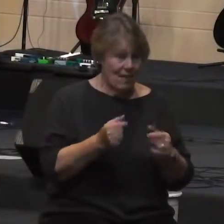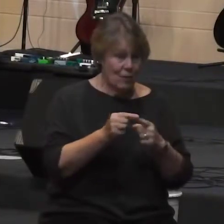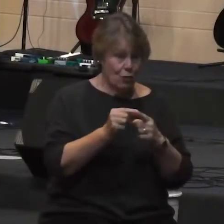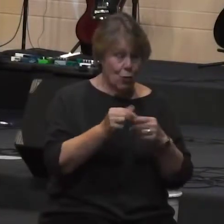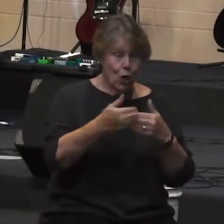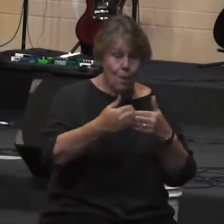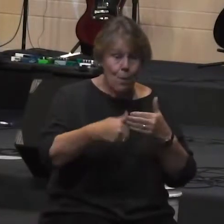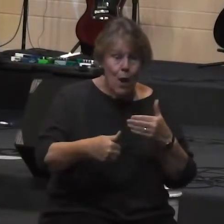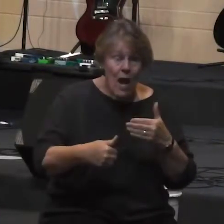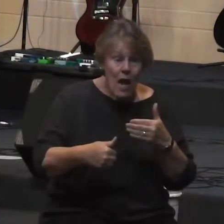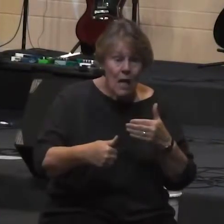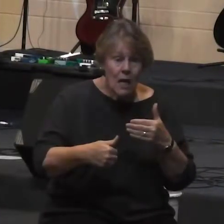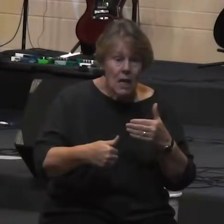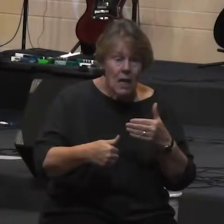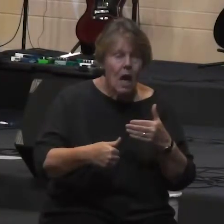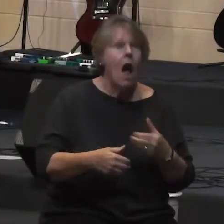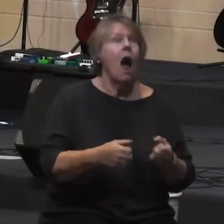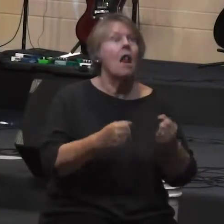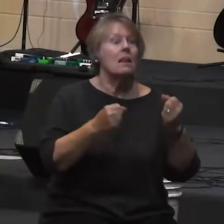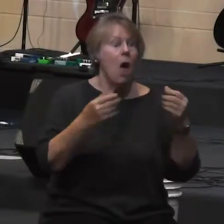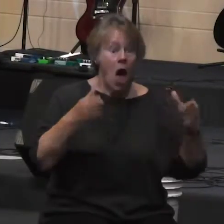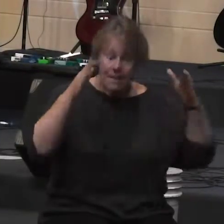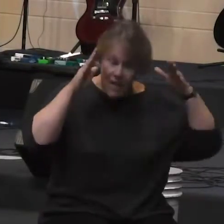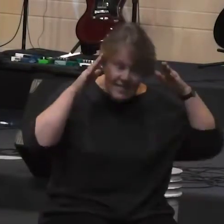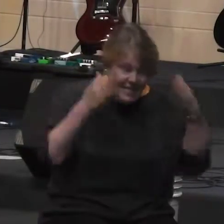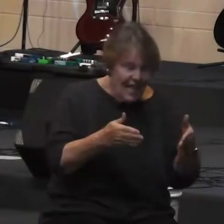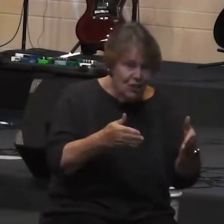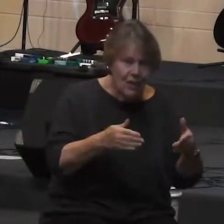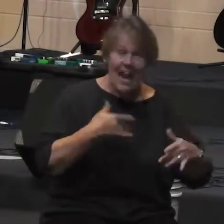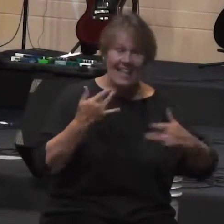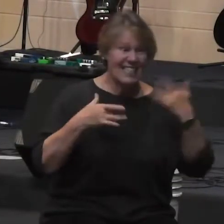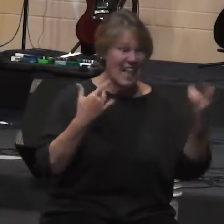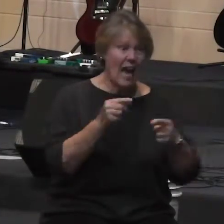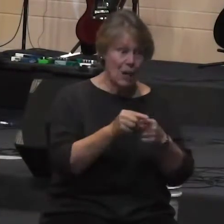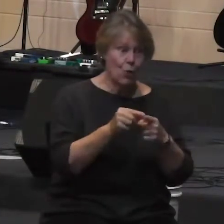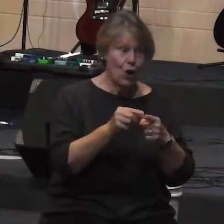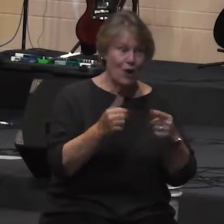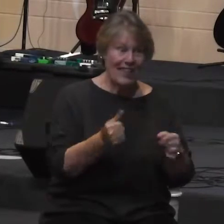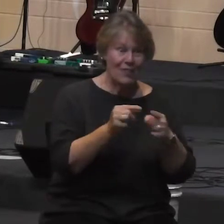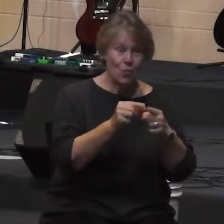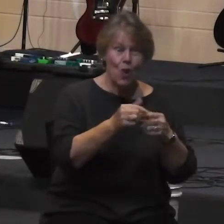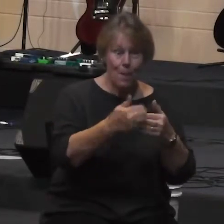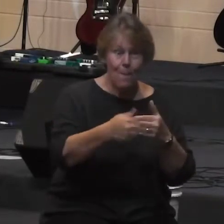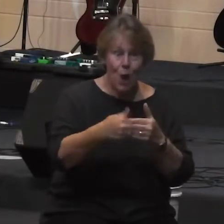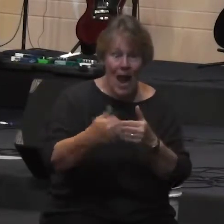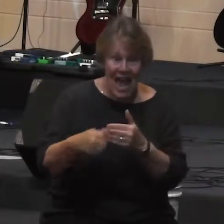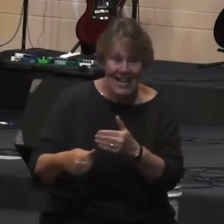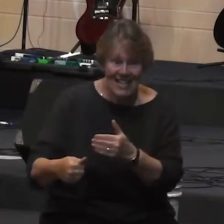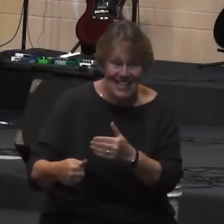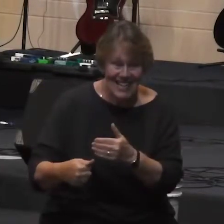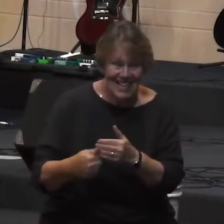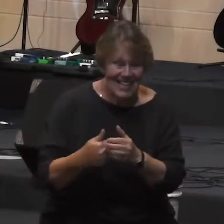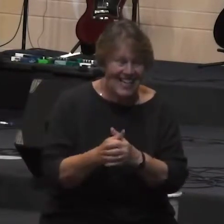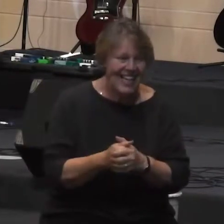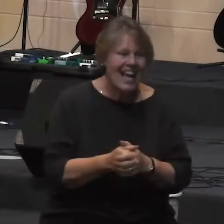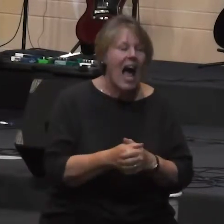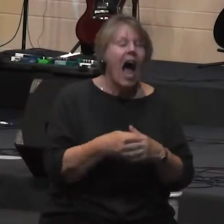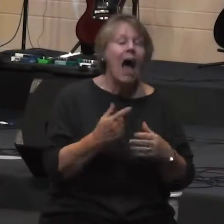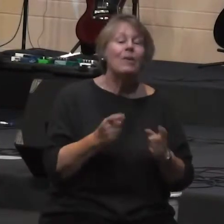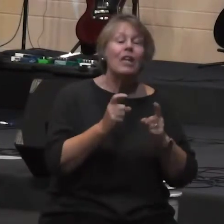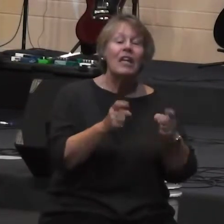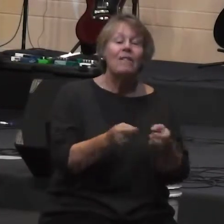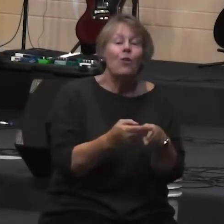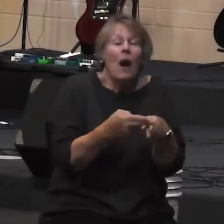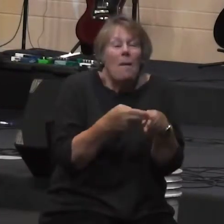attention very exciting word this word bread I need to take you on a brief theological